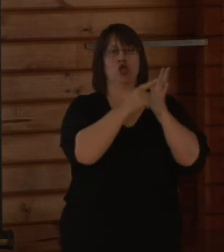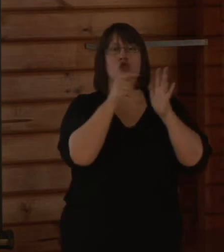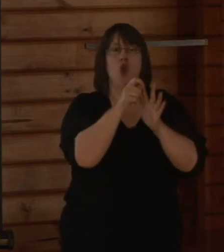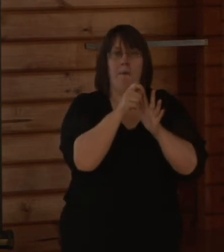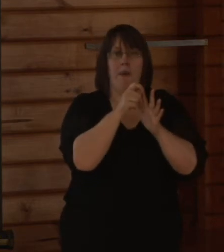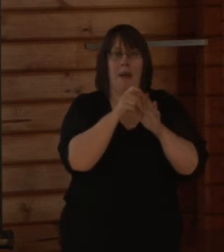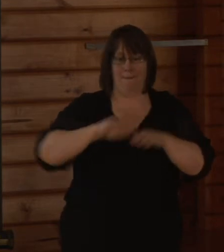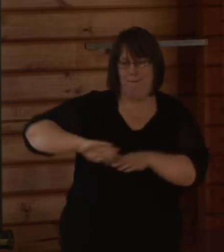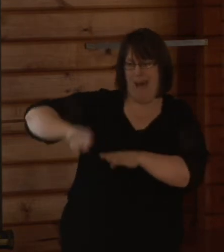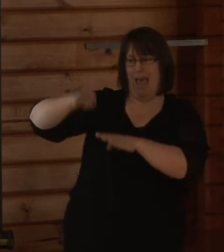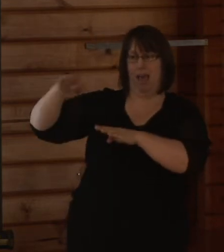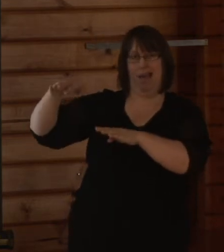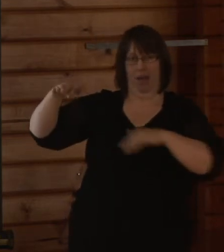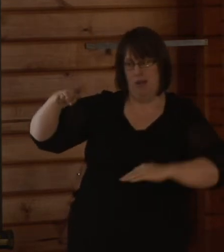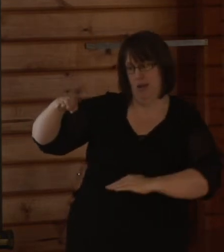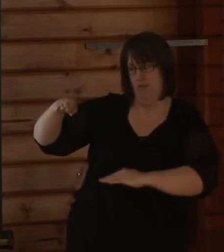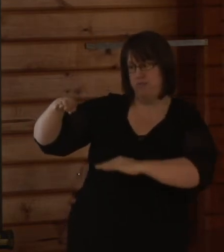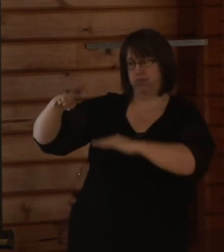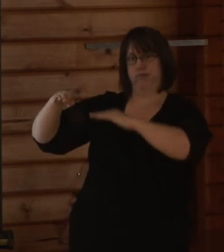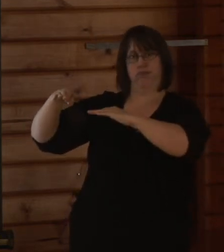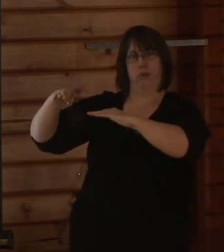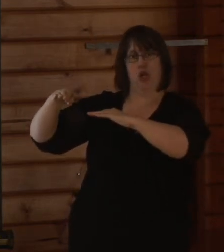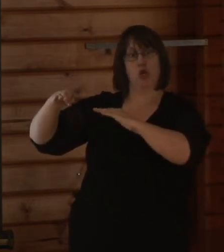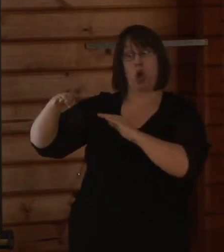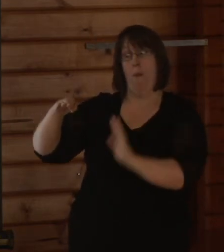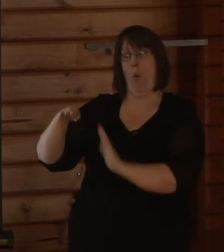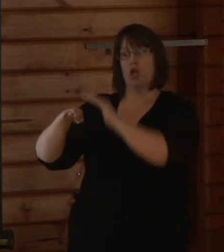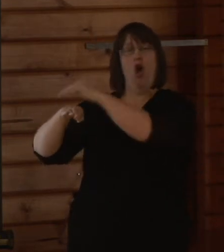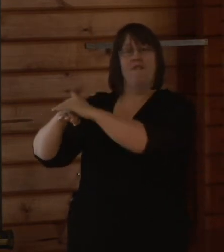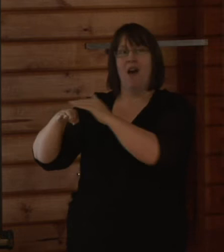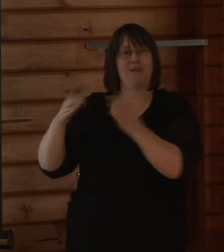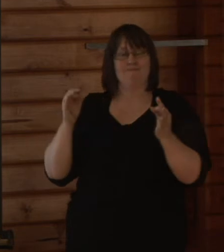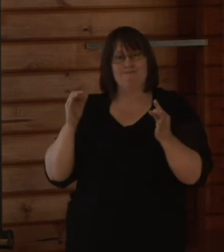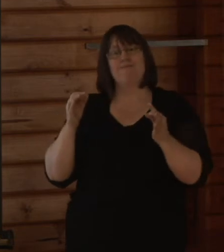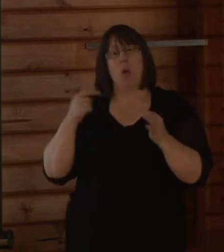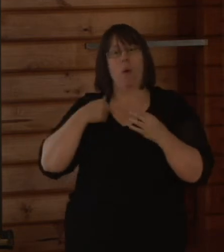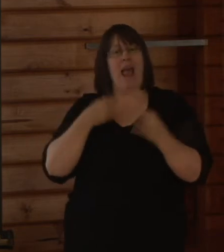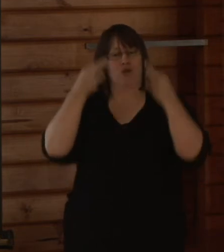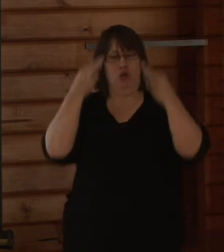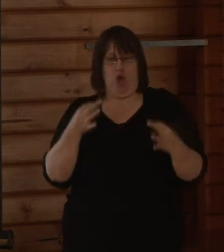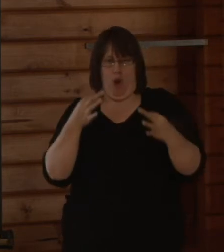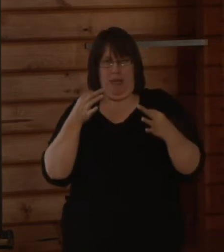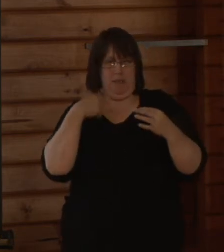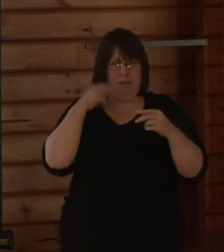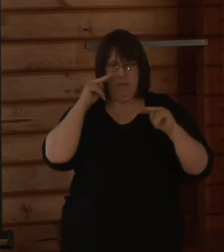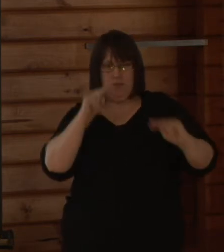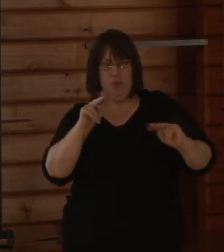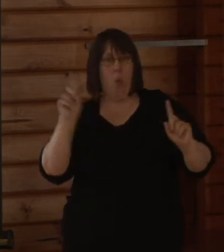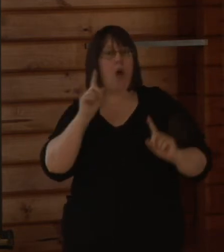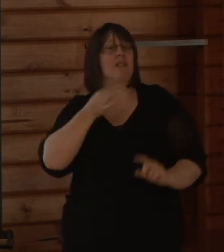or without consideration of future development. And those things are because we are trying to determine the change in flood vulnerability